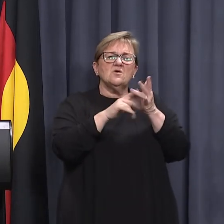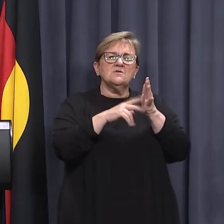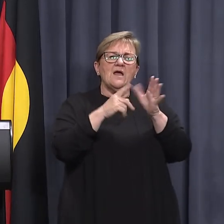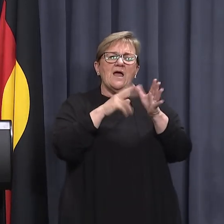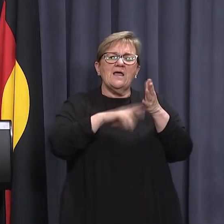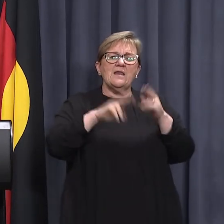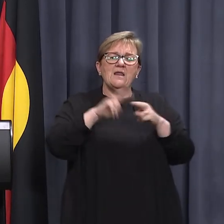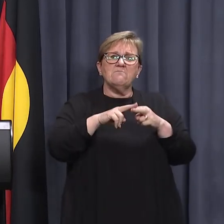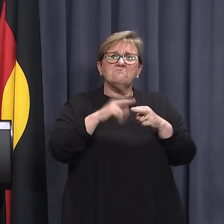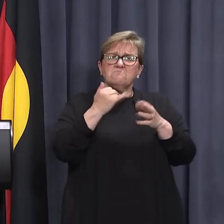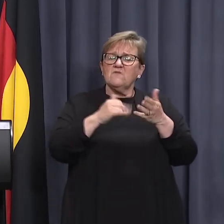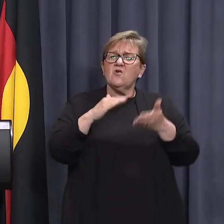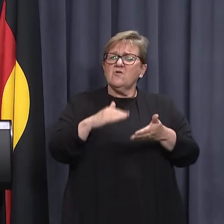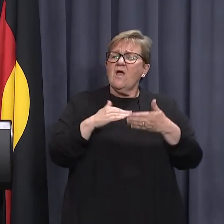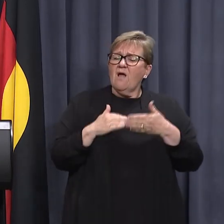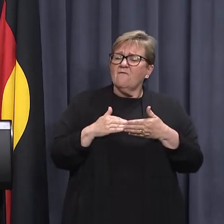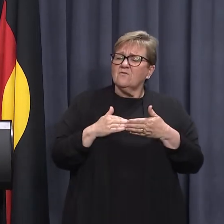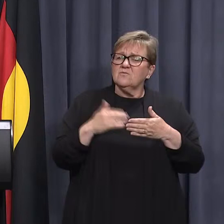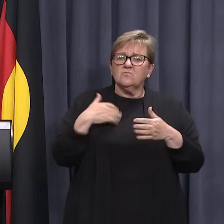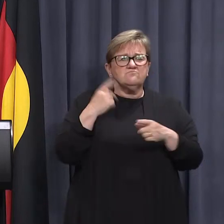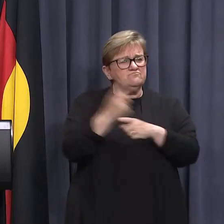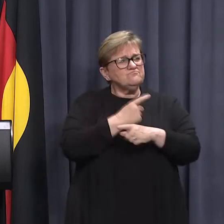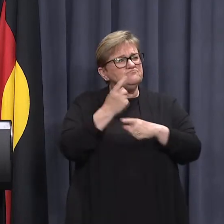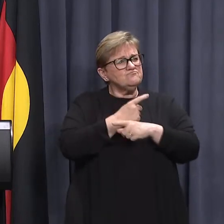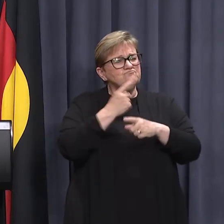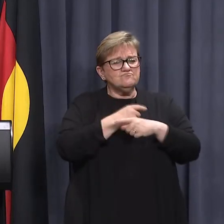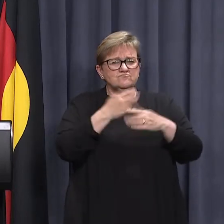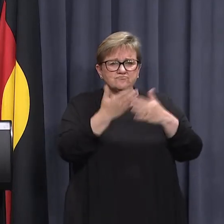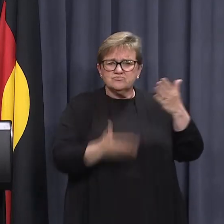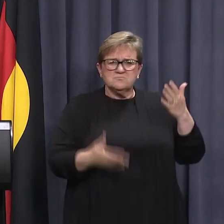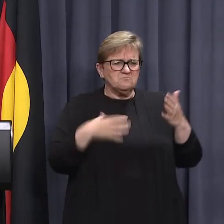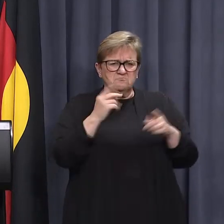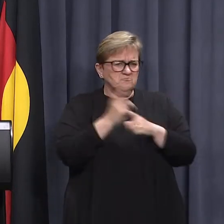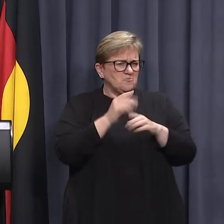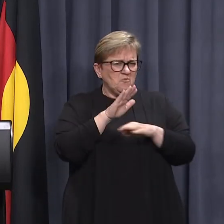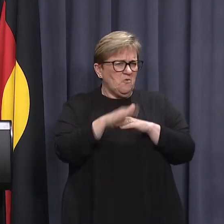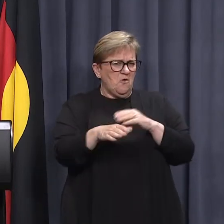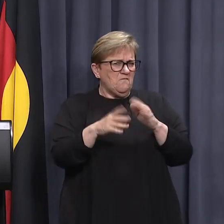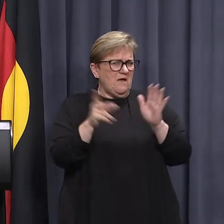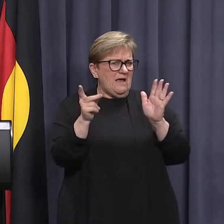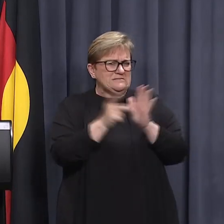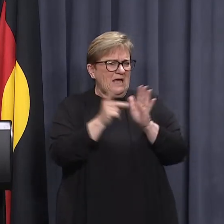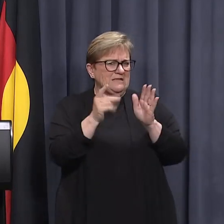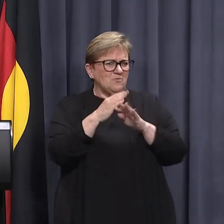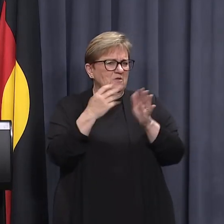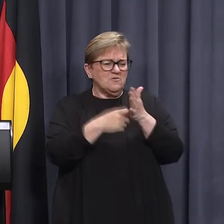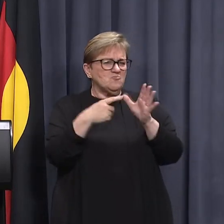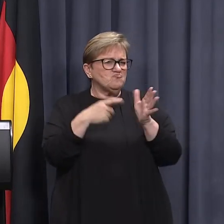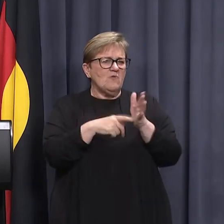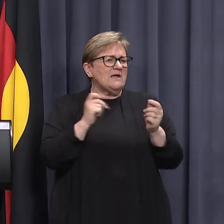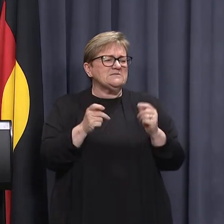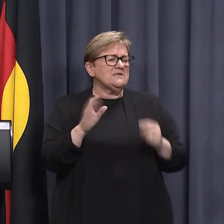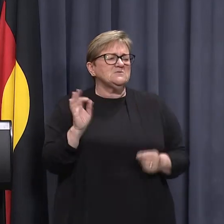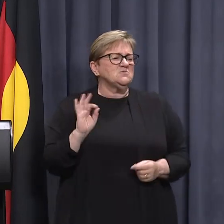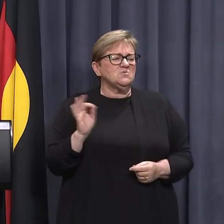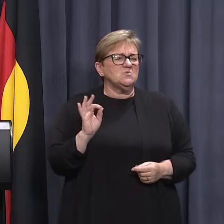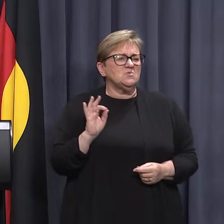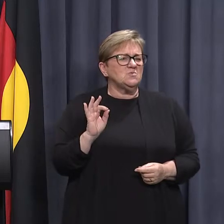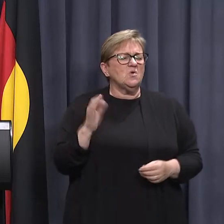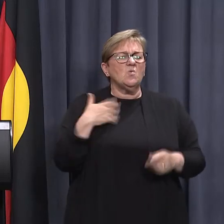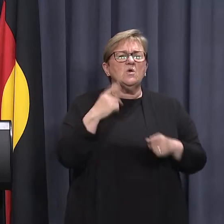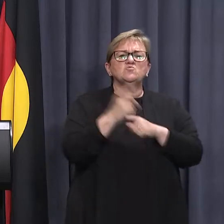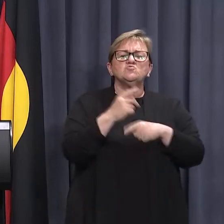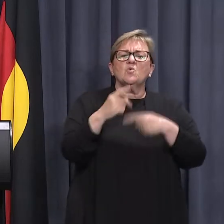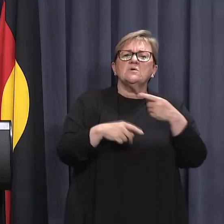ANF was very helpful, and we discussed a range of issues. We did not discuss a specific date around rat tests. What we did talk